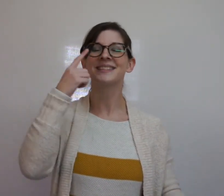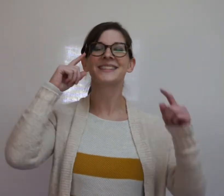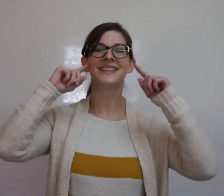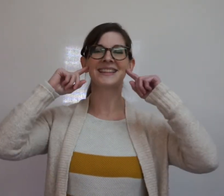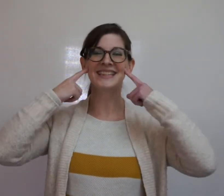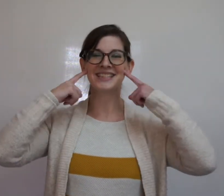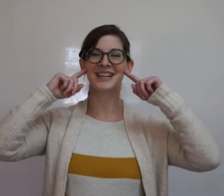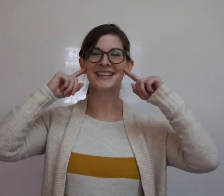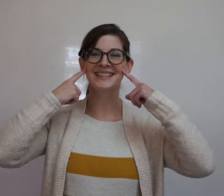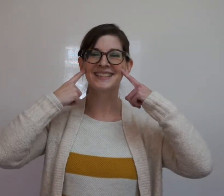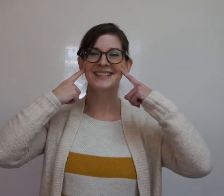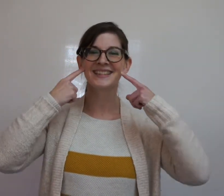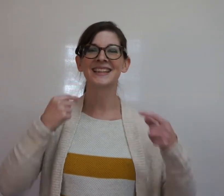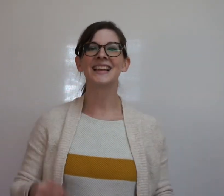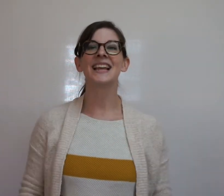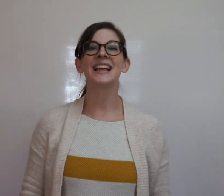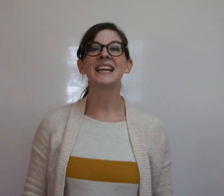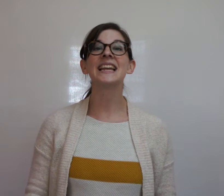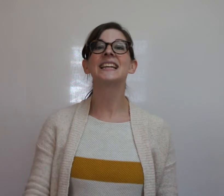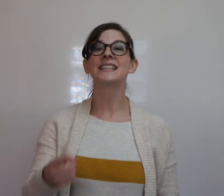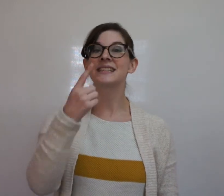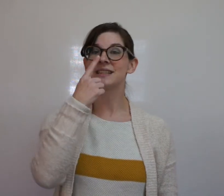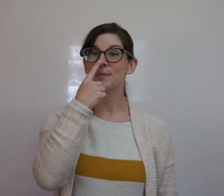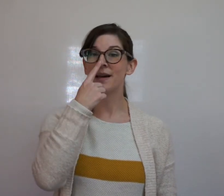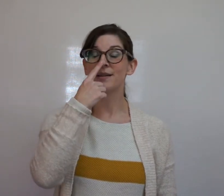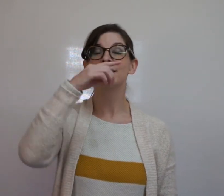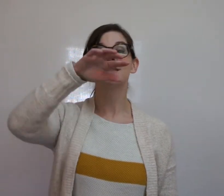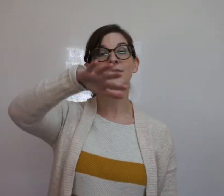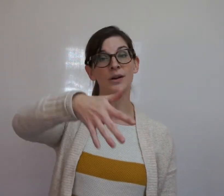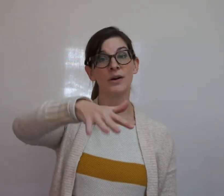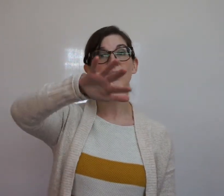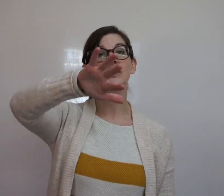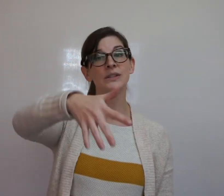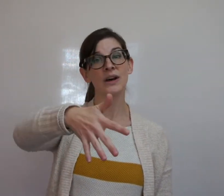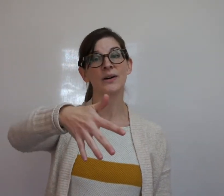delicious. It smells so-so.